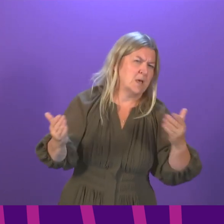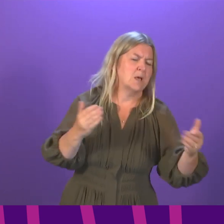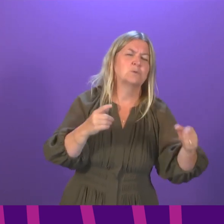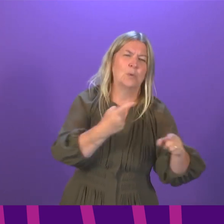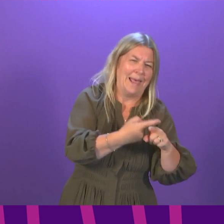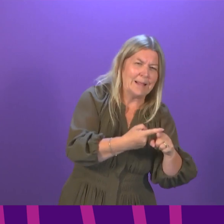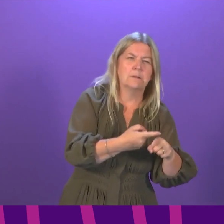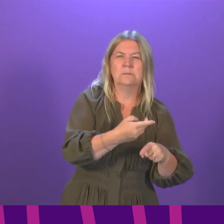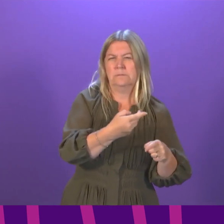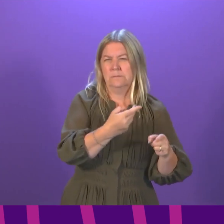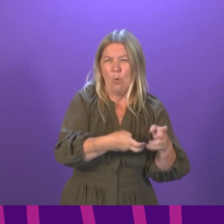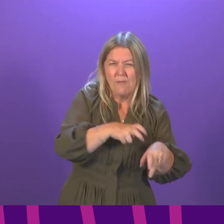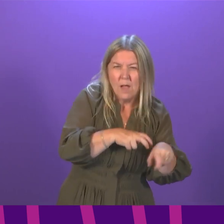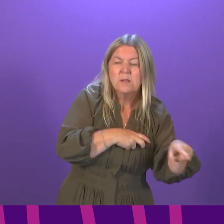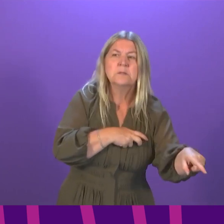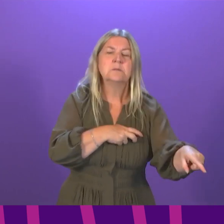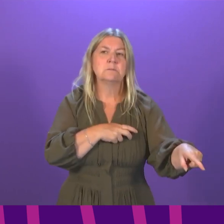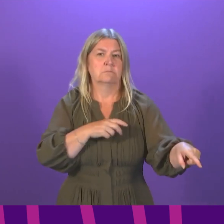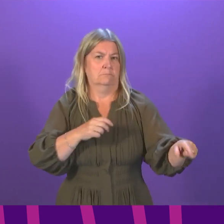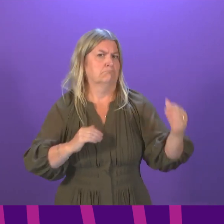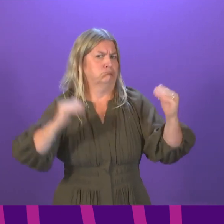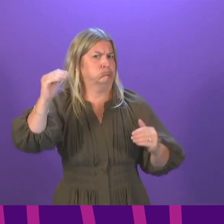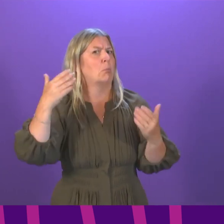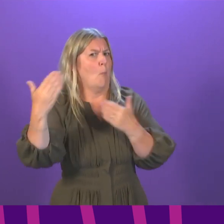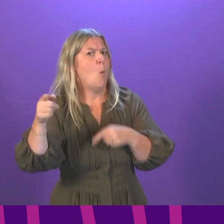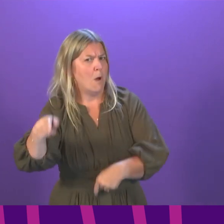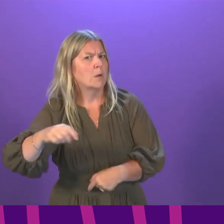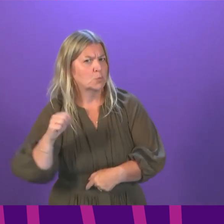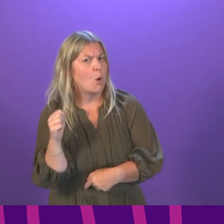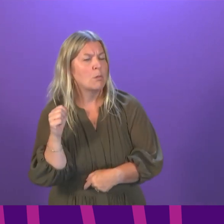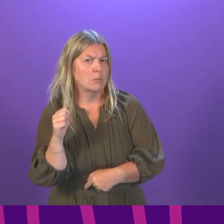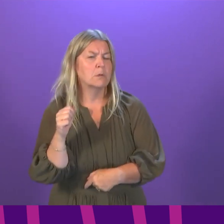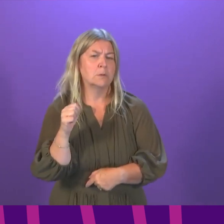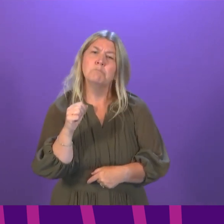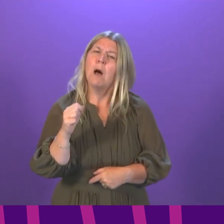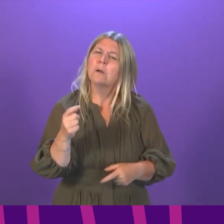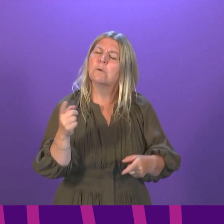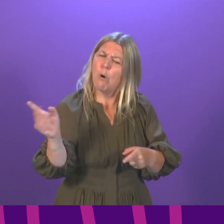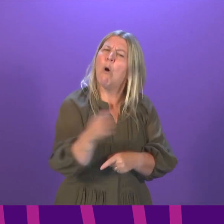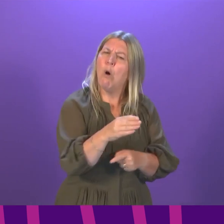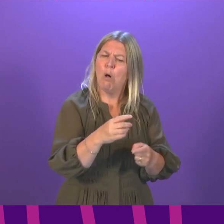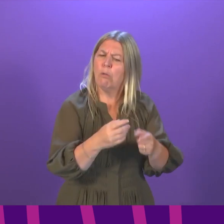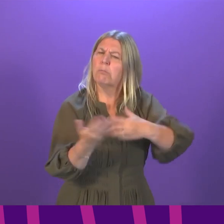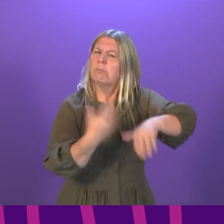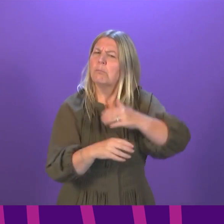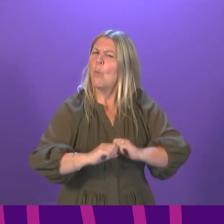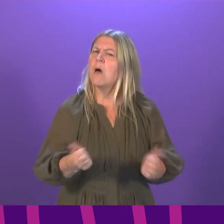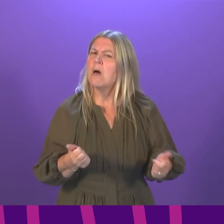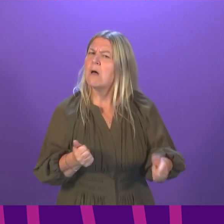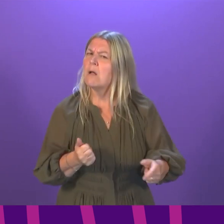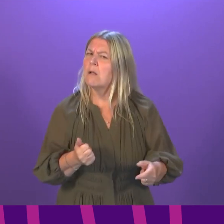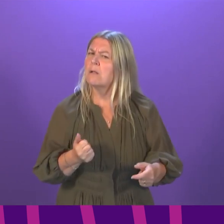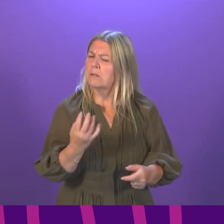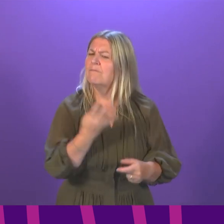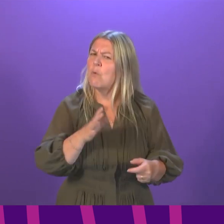possibly now on second doses as well. All four nations are doing well in this, but our vaccination programme is a success. I think